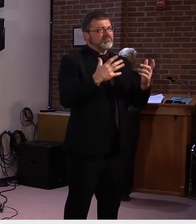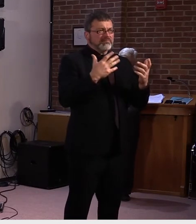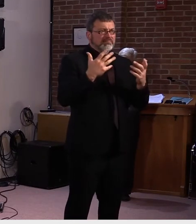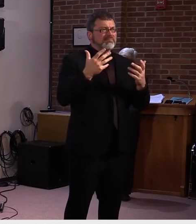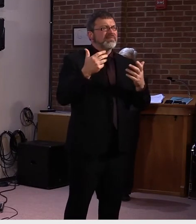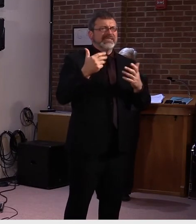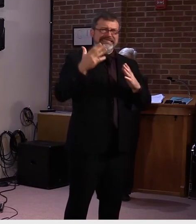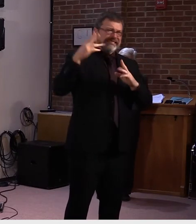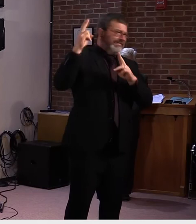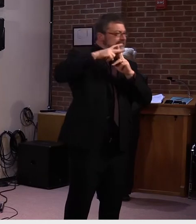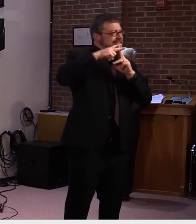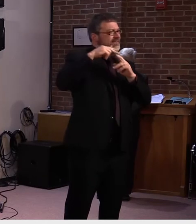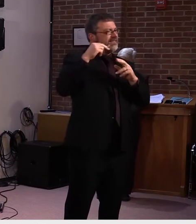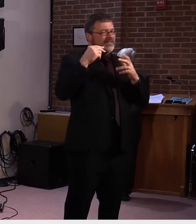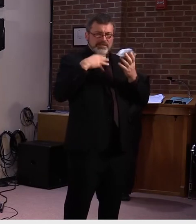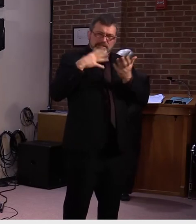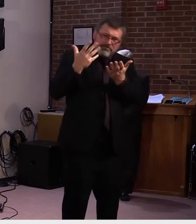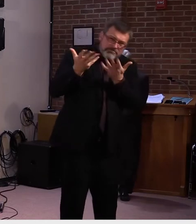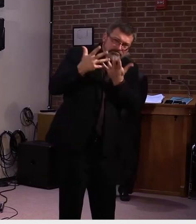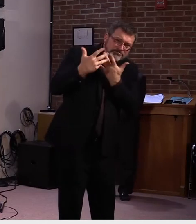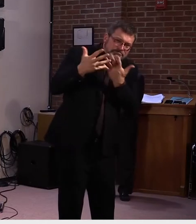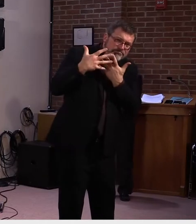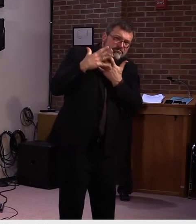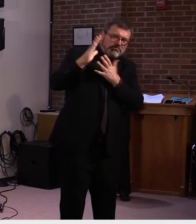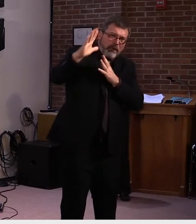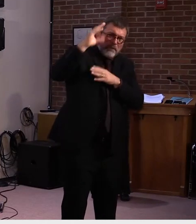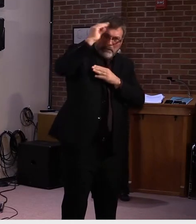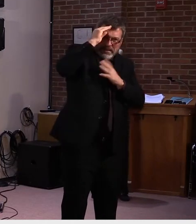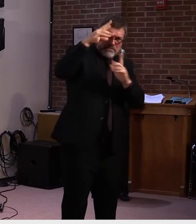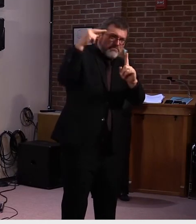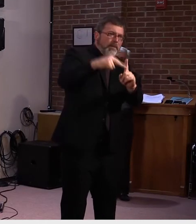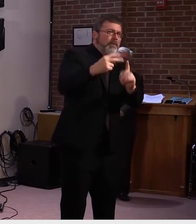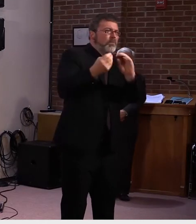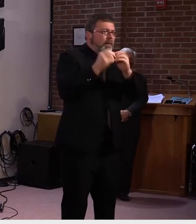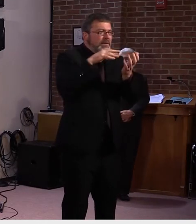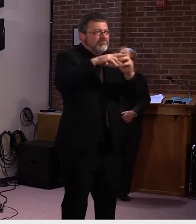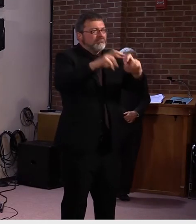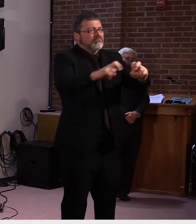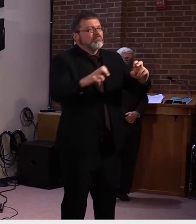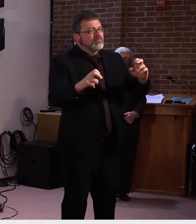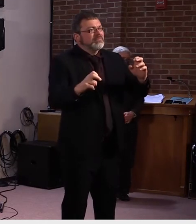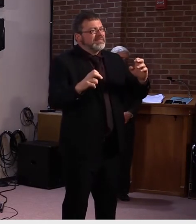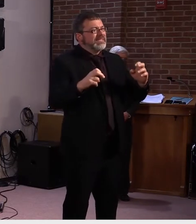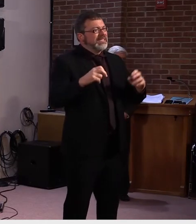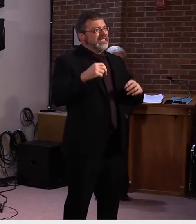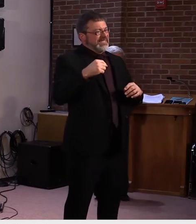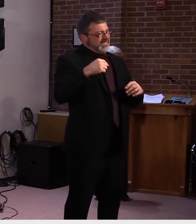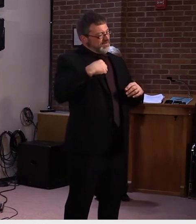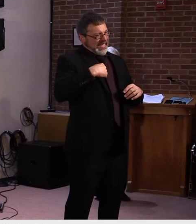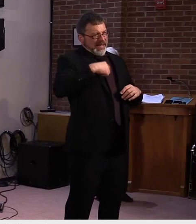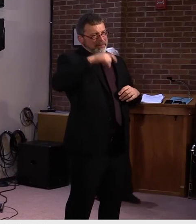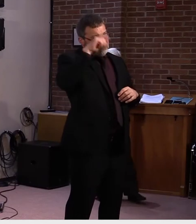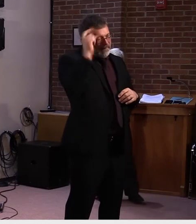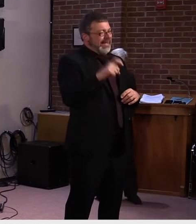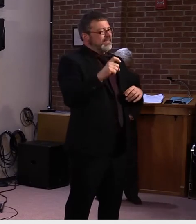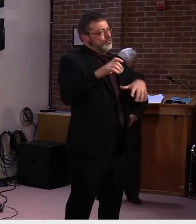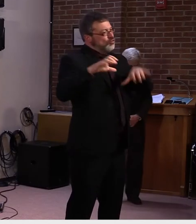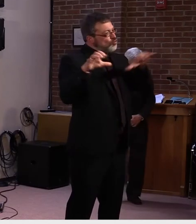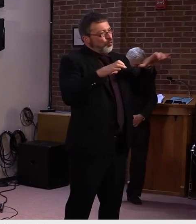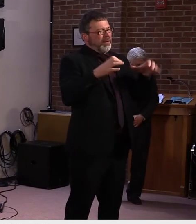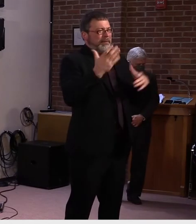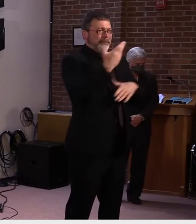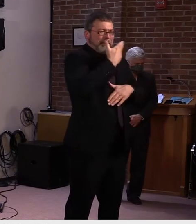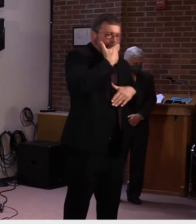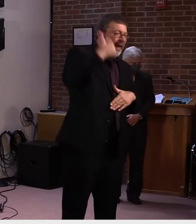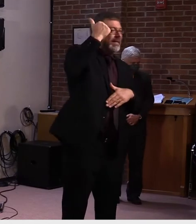decisions, uh, that I think are, are helpful to Vermont, and to mitigate, uh, the, uh, the effects of, uh, of the virus